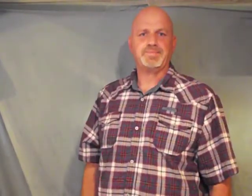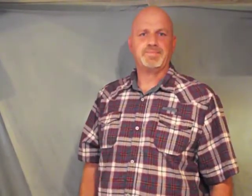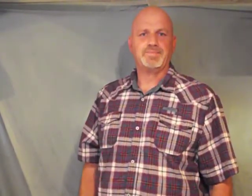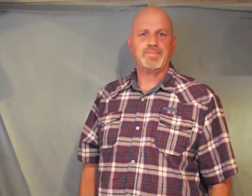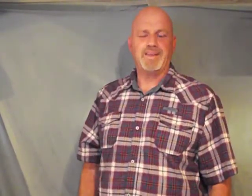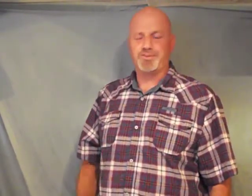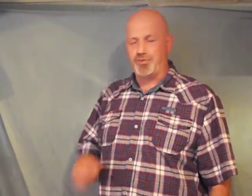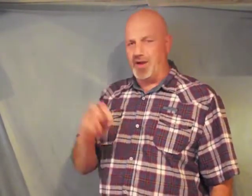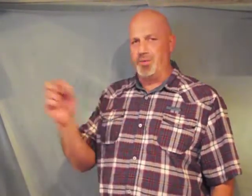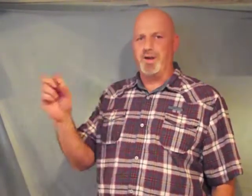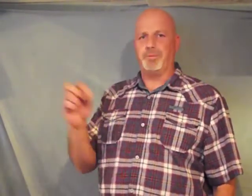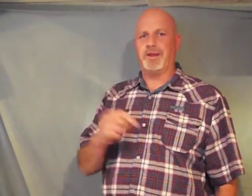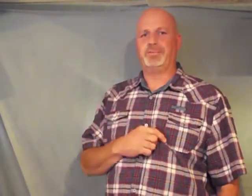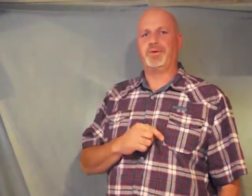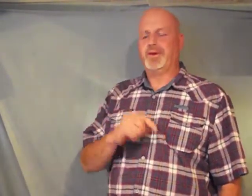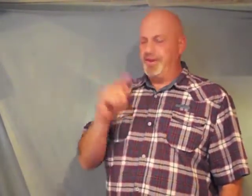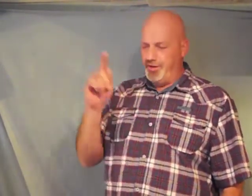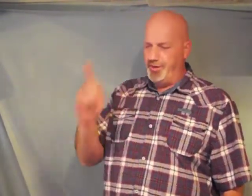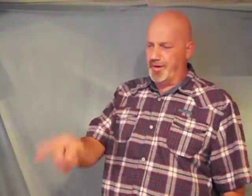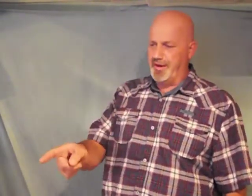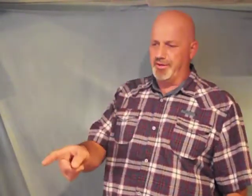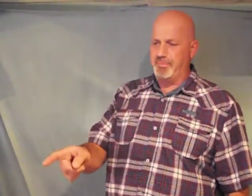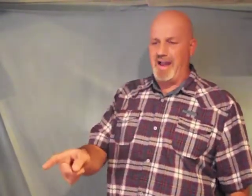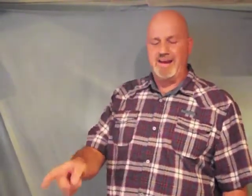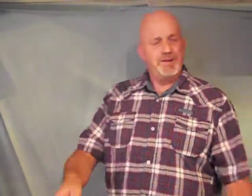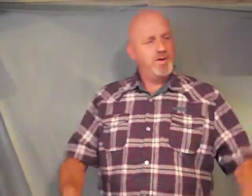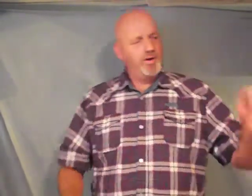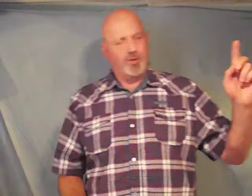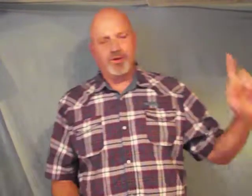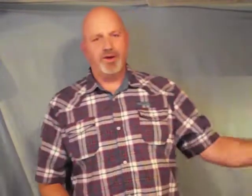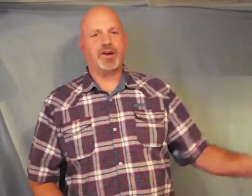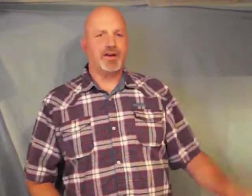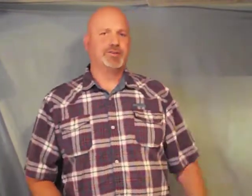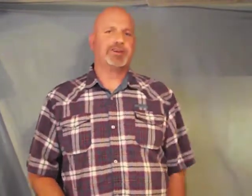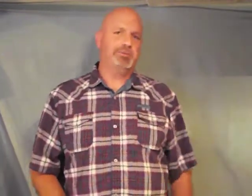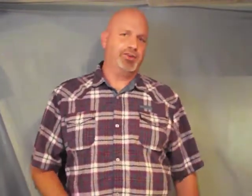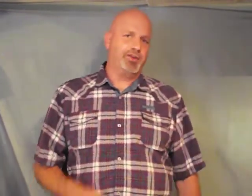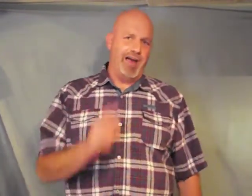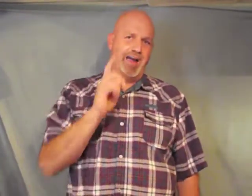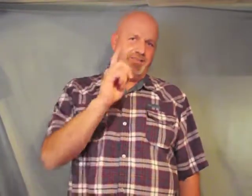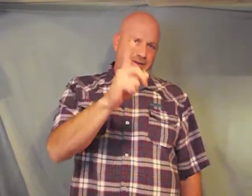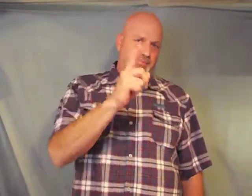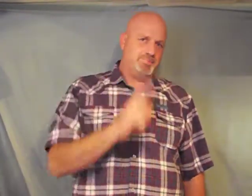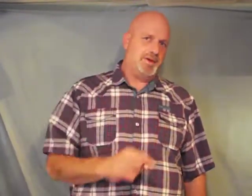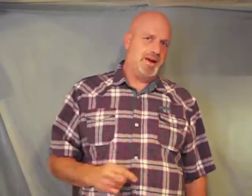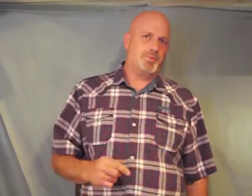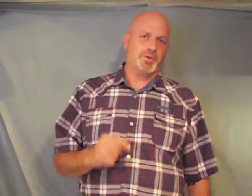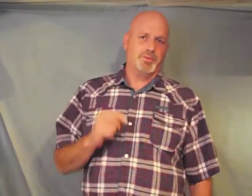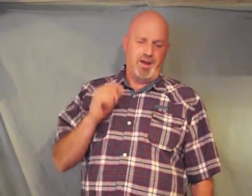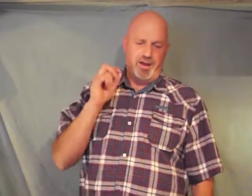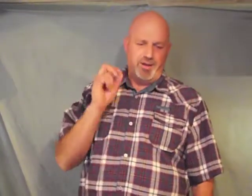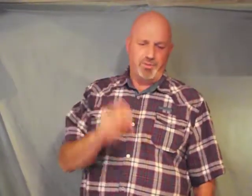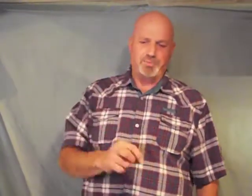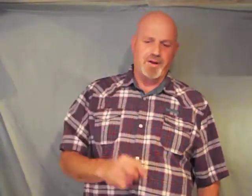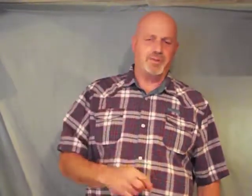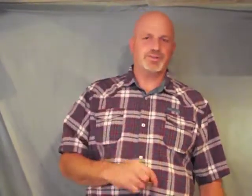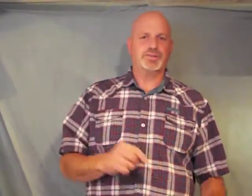it's free will people you can either bind him or you can loose him in your life but I'm gonna promise you